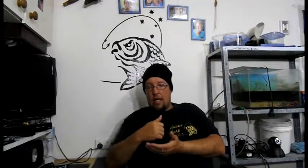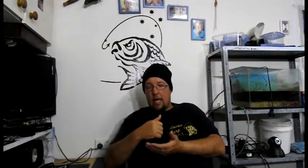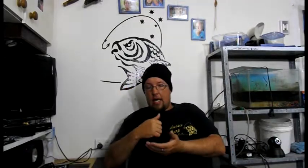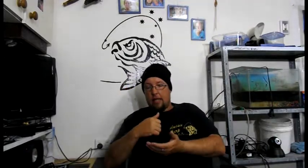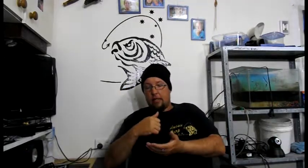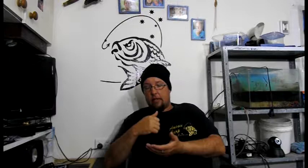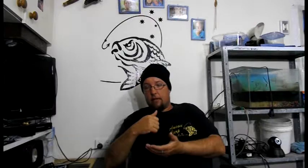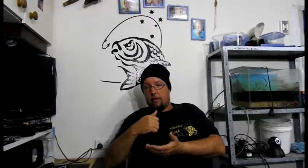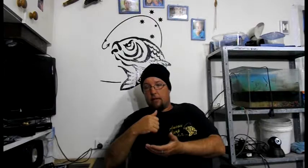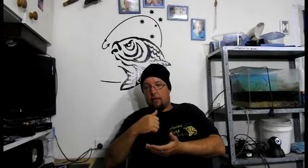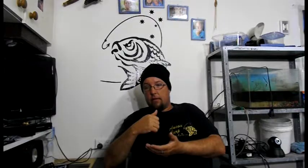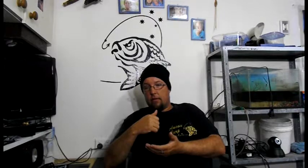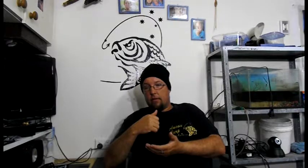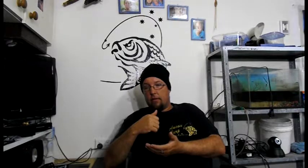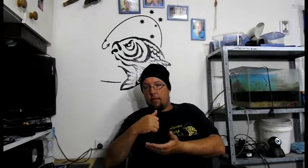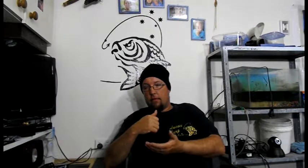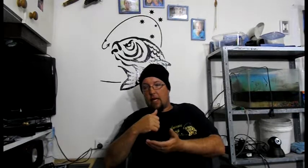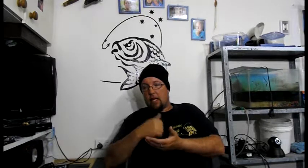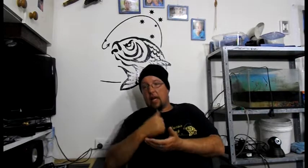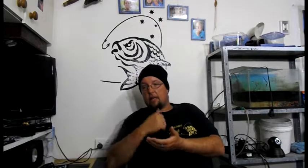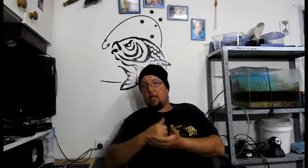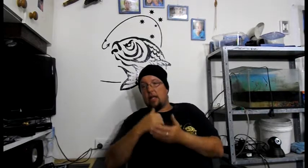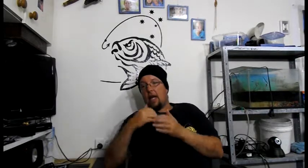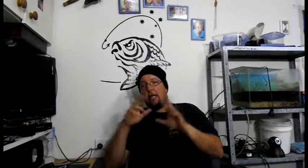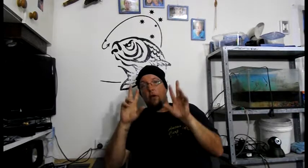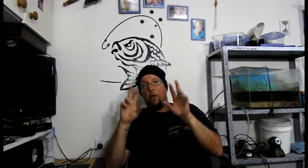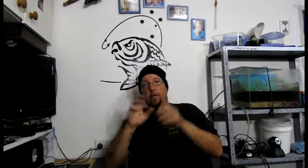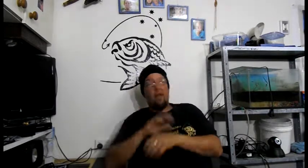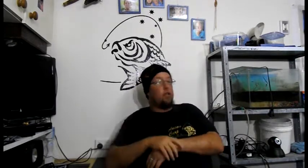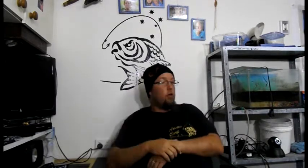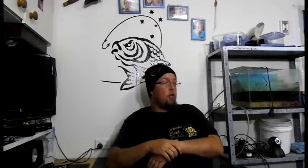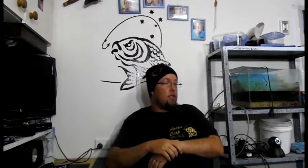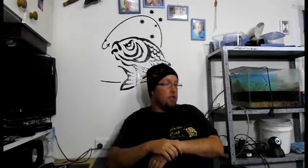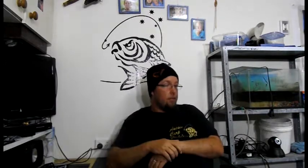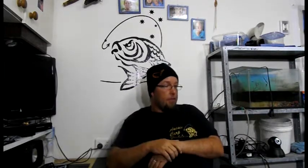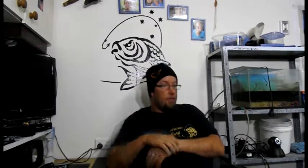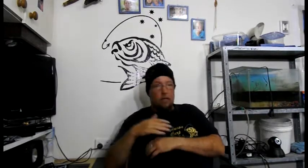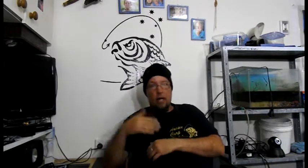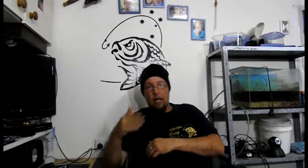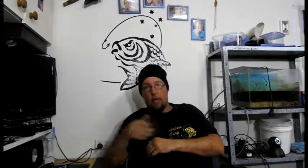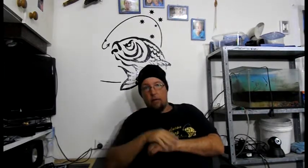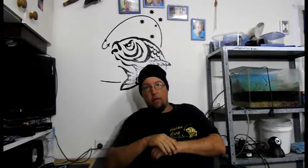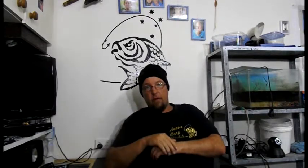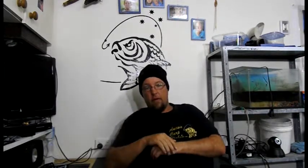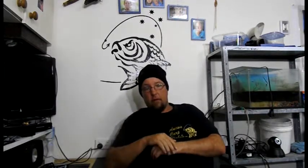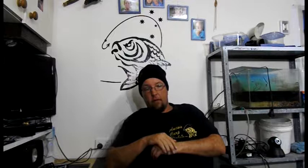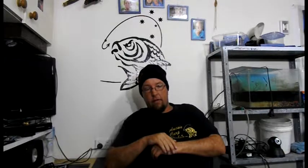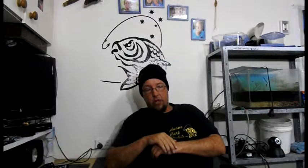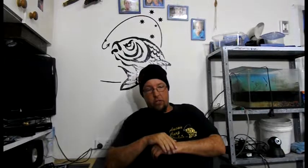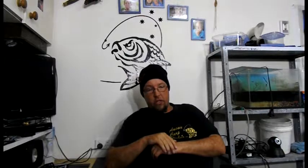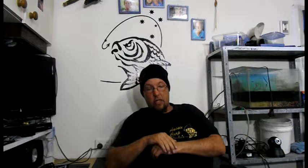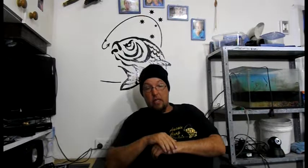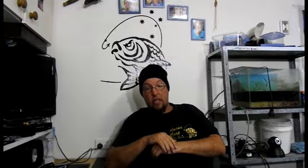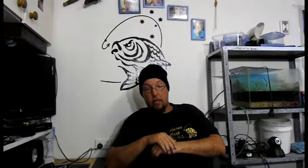It. They claimed. That it had no. Effect. On those other species. That it had no. Effect. On the fish. That it didn't kill them.